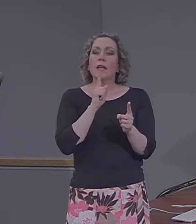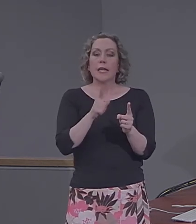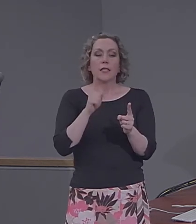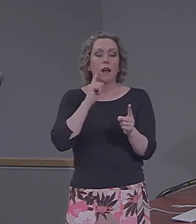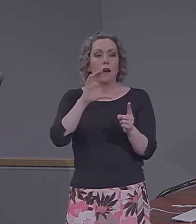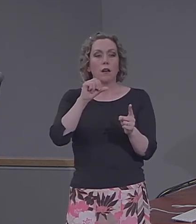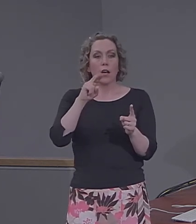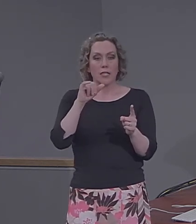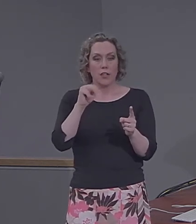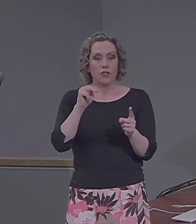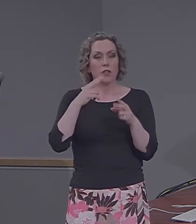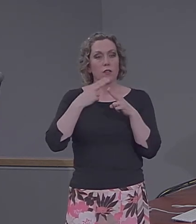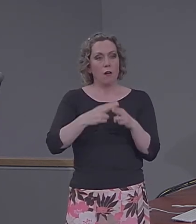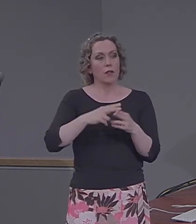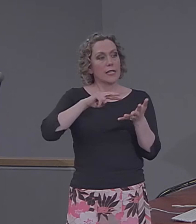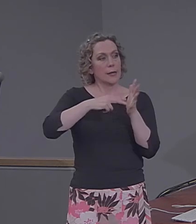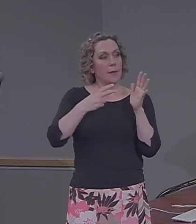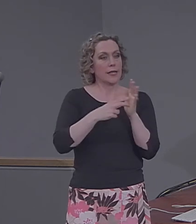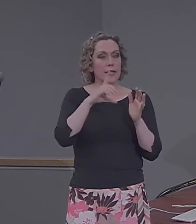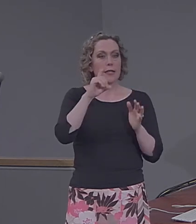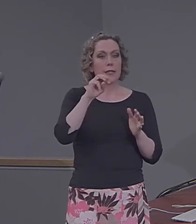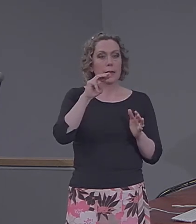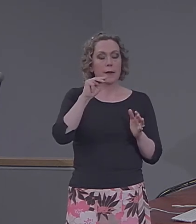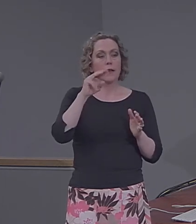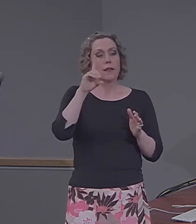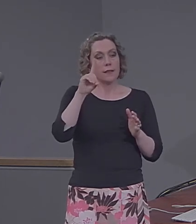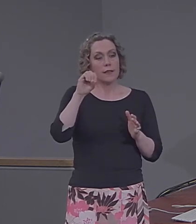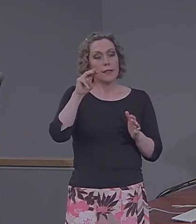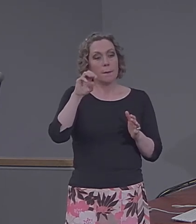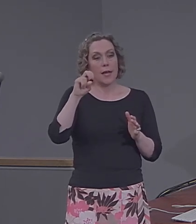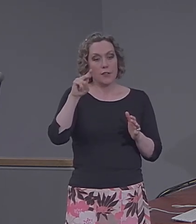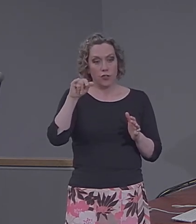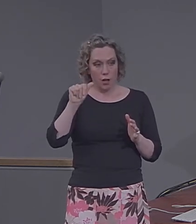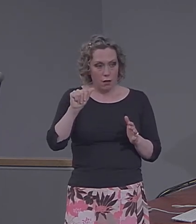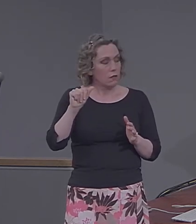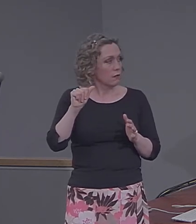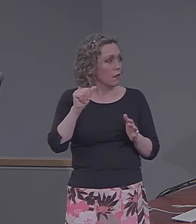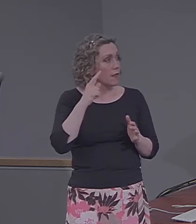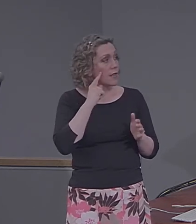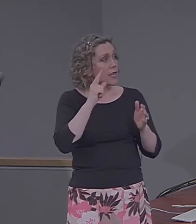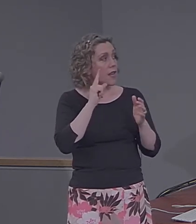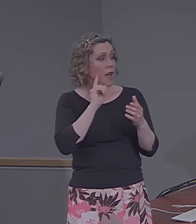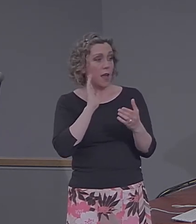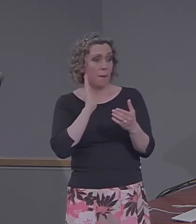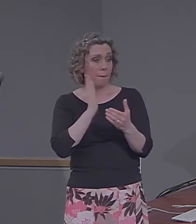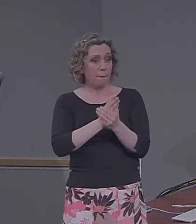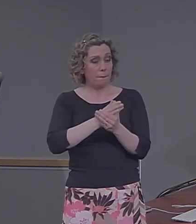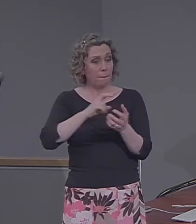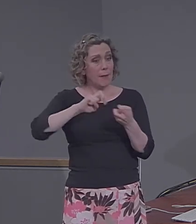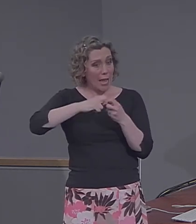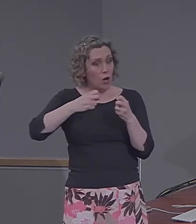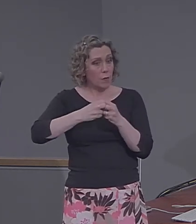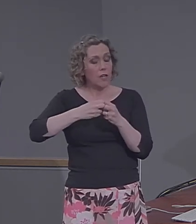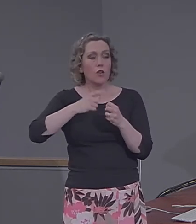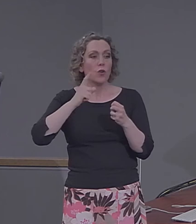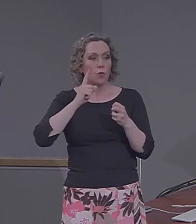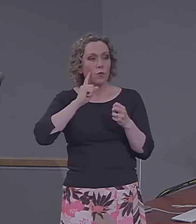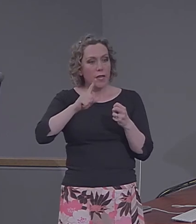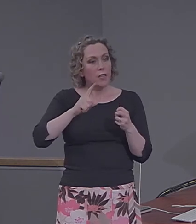known as semantic dementia where the impairment really seems to be centered on the anterior left temporal